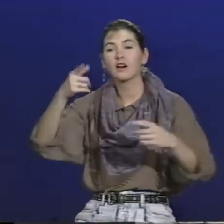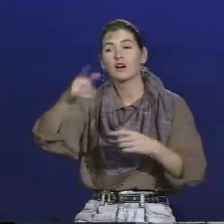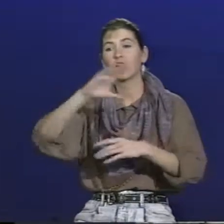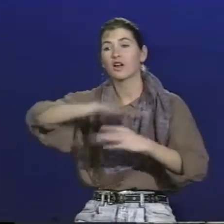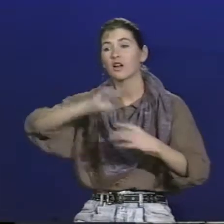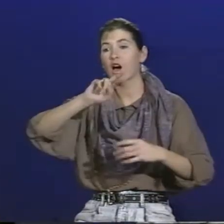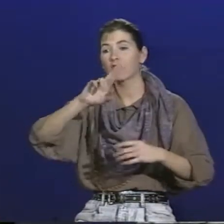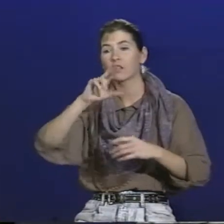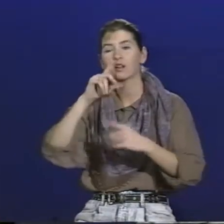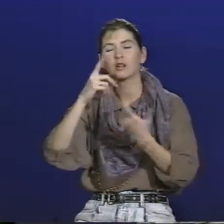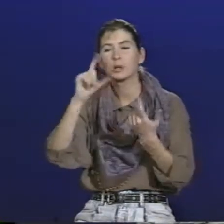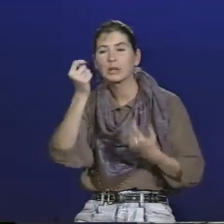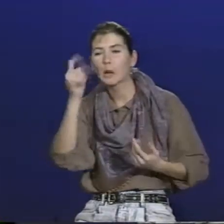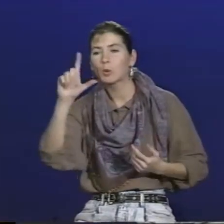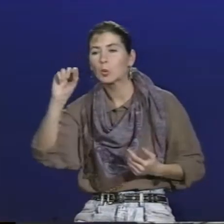After the fish is in, you cover it.